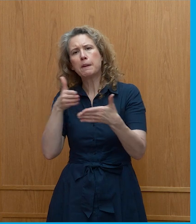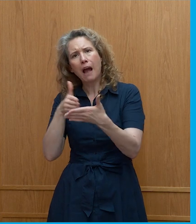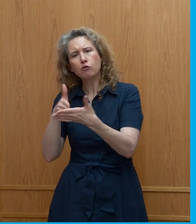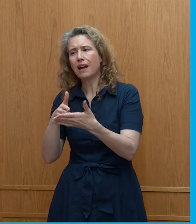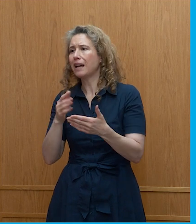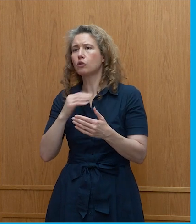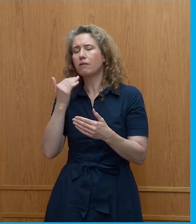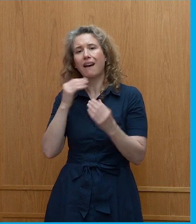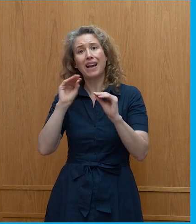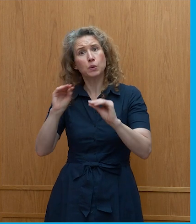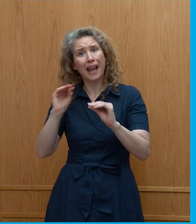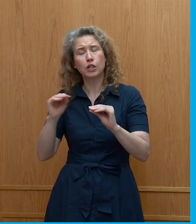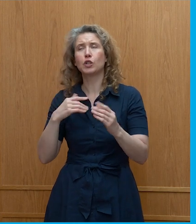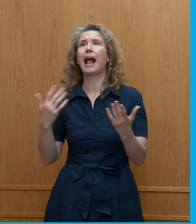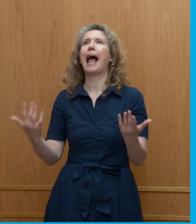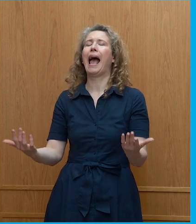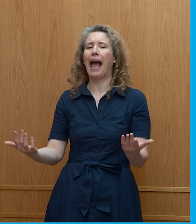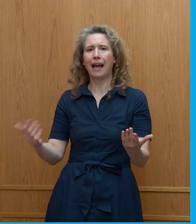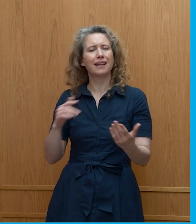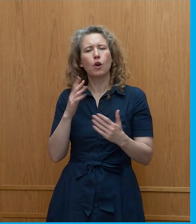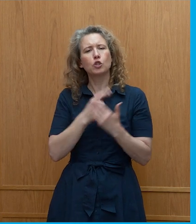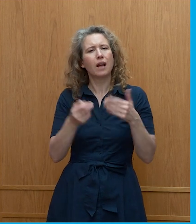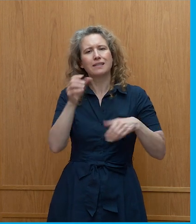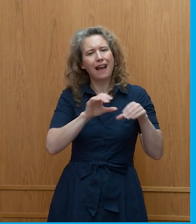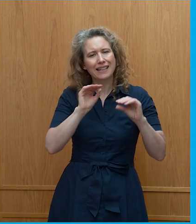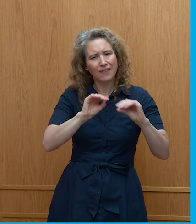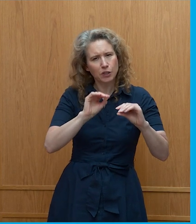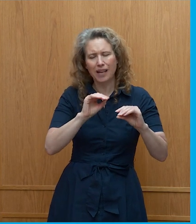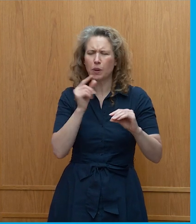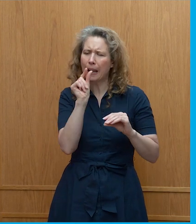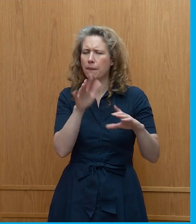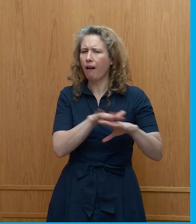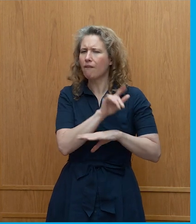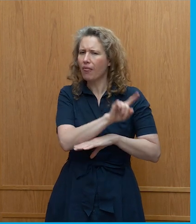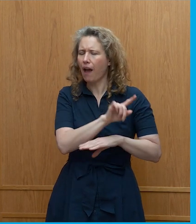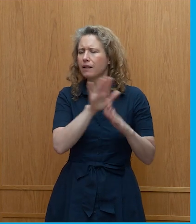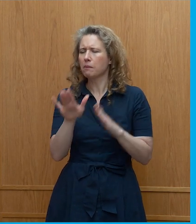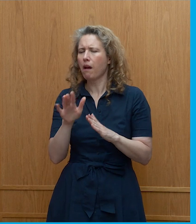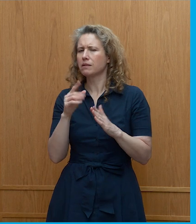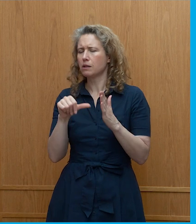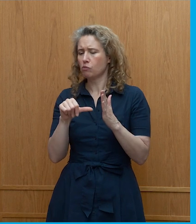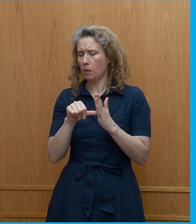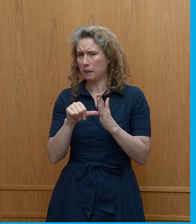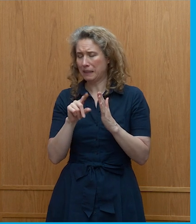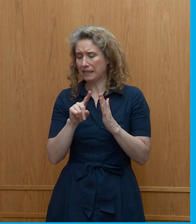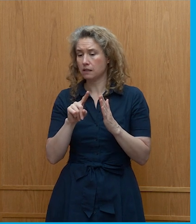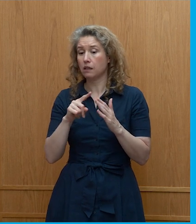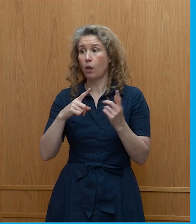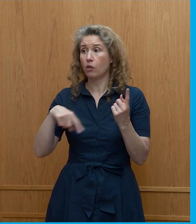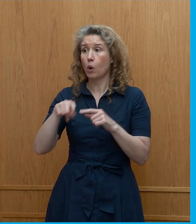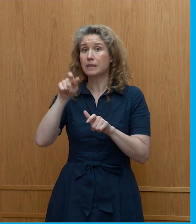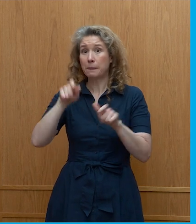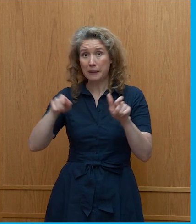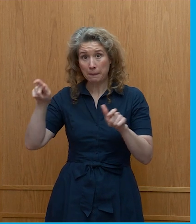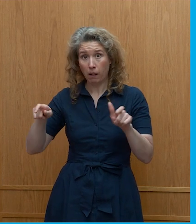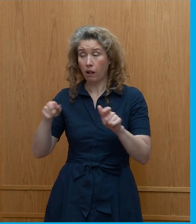education and that and it isn't just scientific education we've sort of touched on that as well the problem with that is that those people who are going to